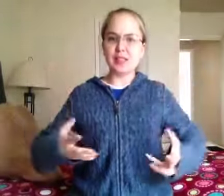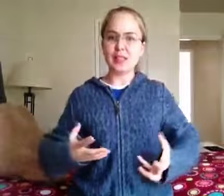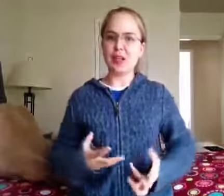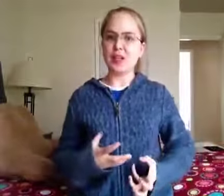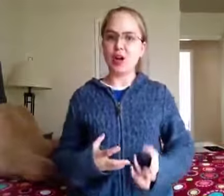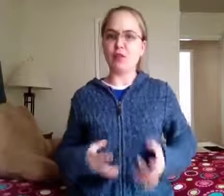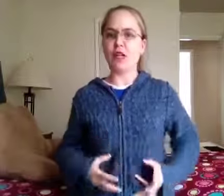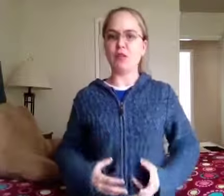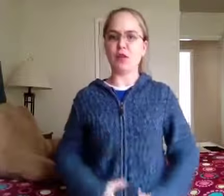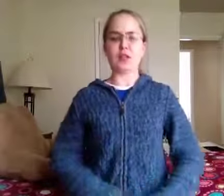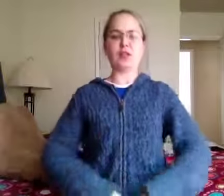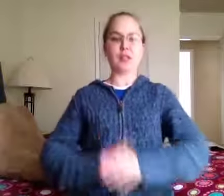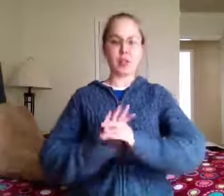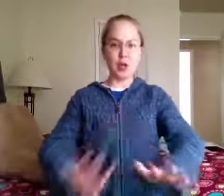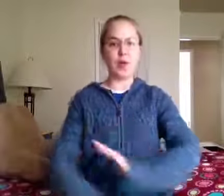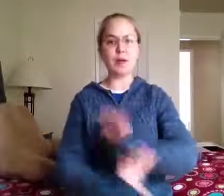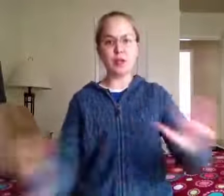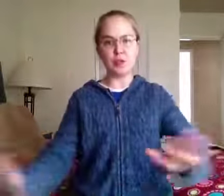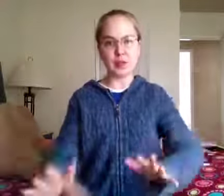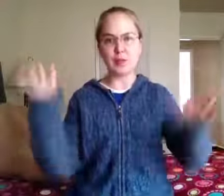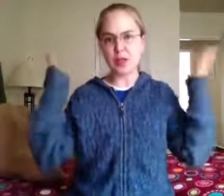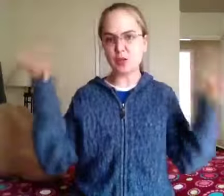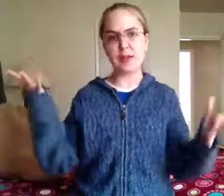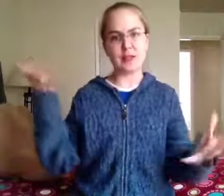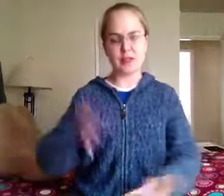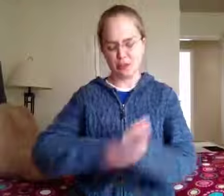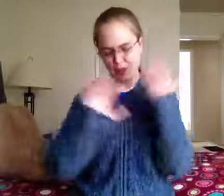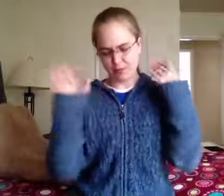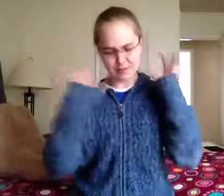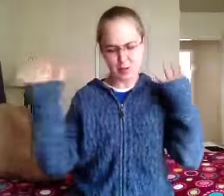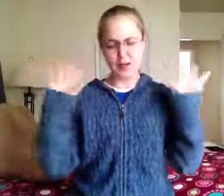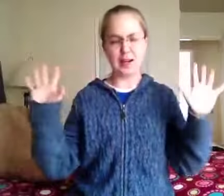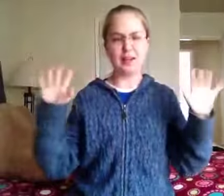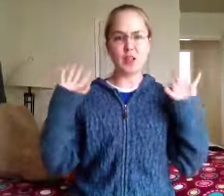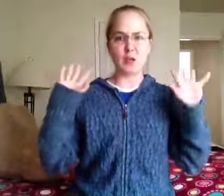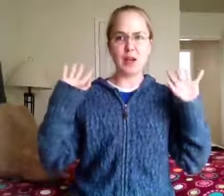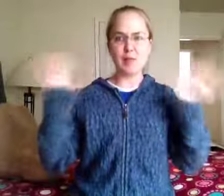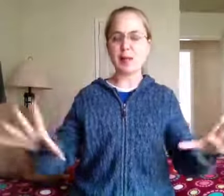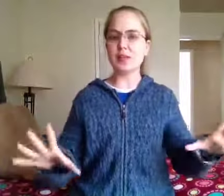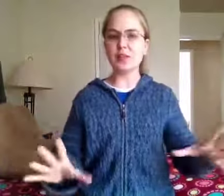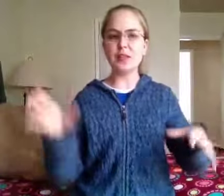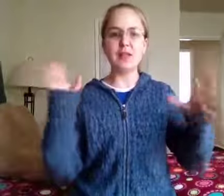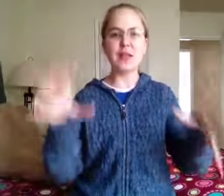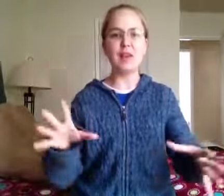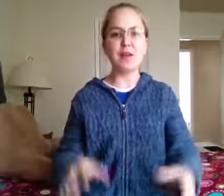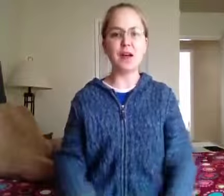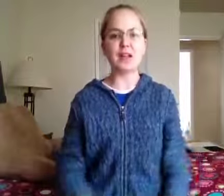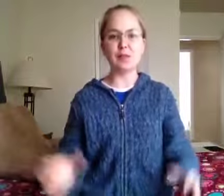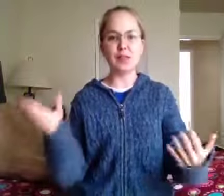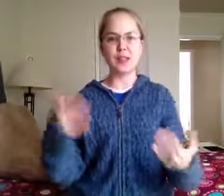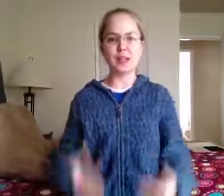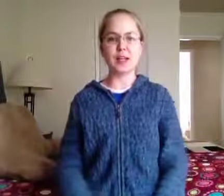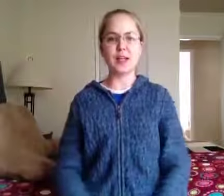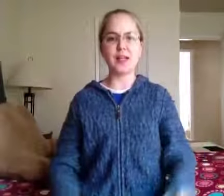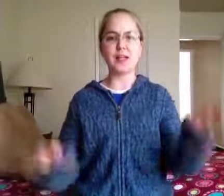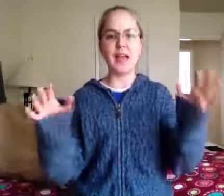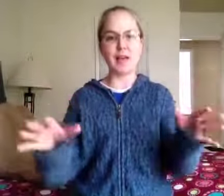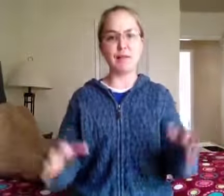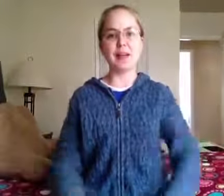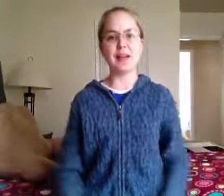seemed like an awful lot of work. So I was like, no, I'm not doing it. I'm not doing it this year. No, no way. No. Everybody else can do it, and they'll have fun, and I will sit on the sidelines and laugh, and be like,